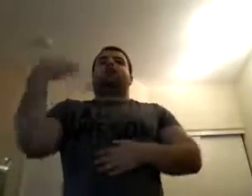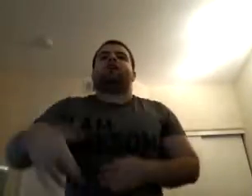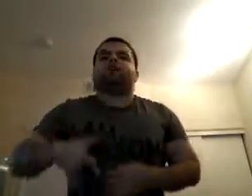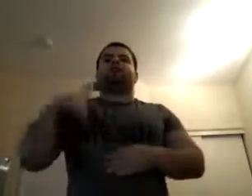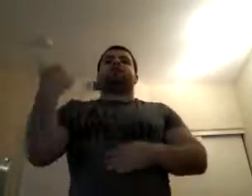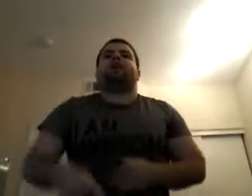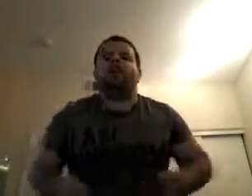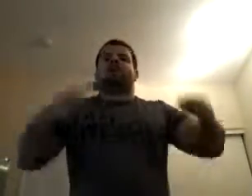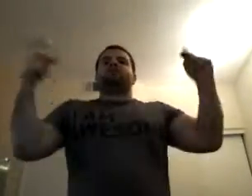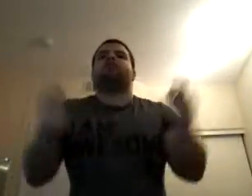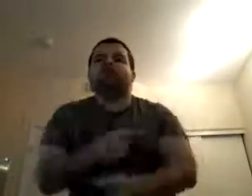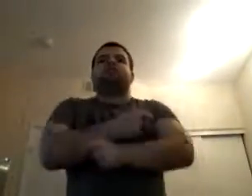not see that flow.